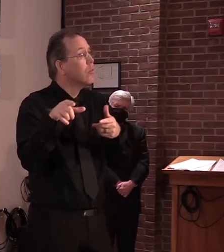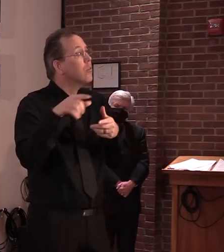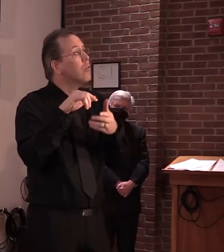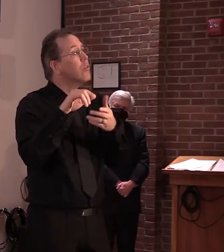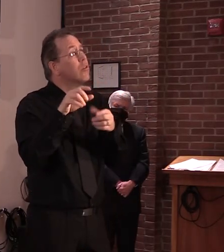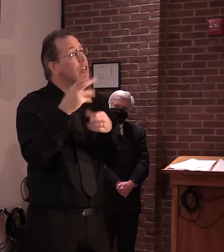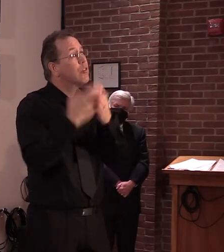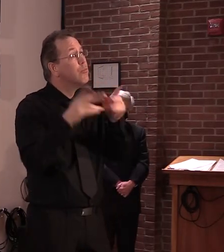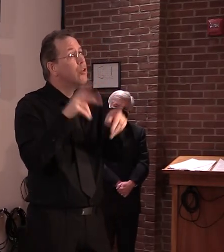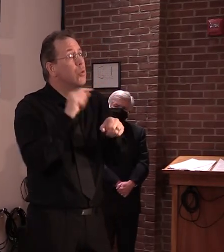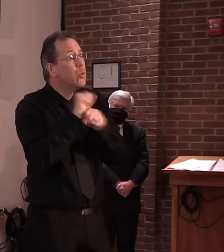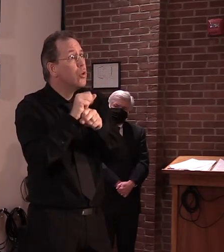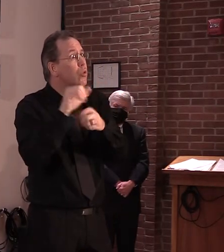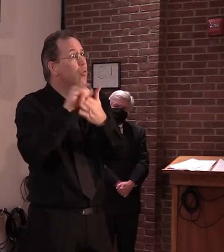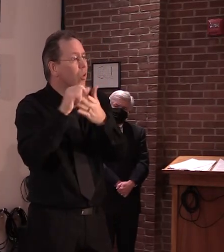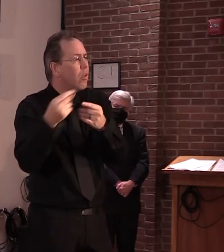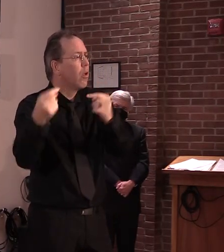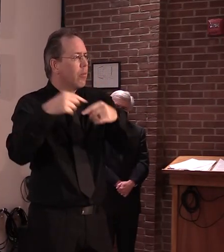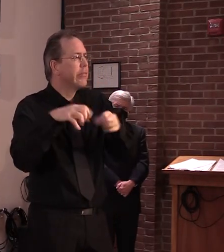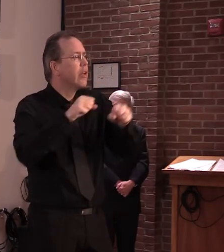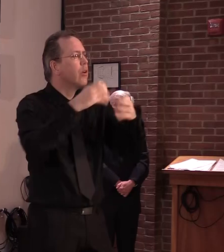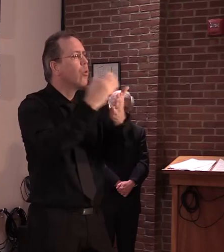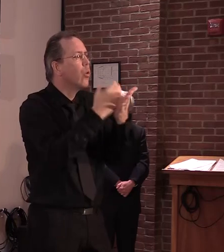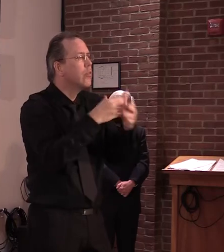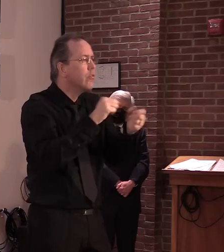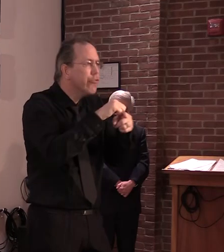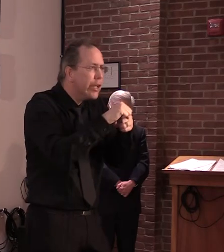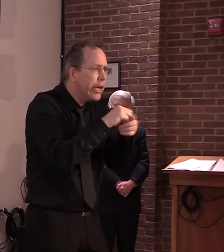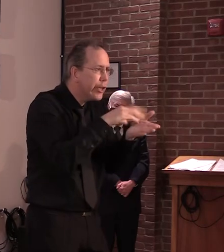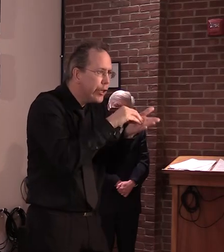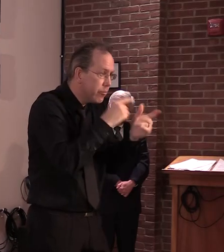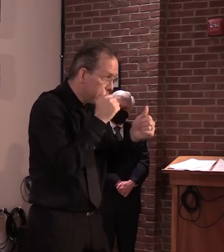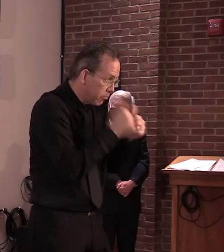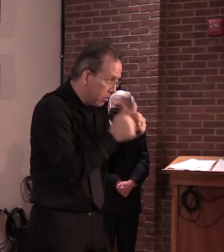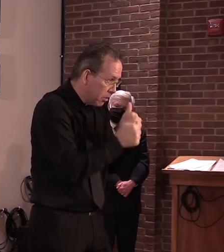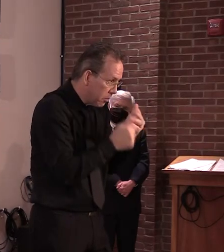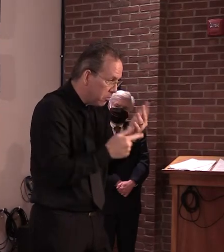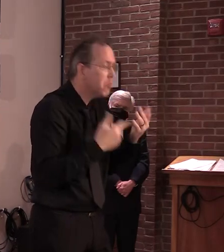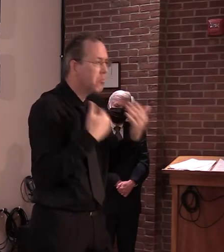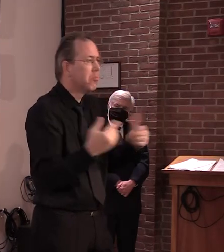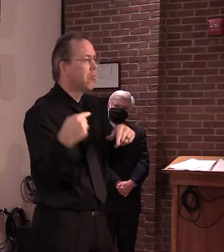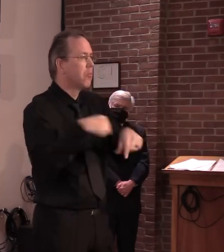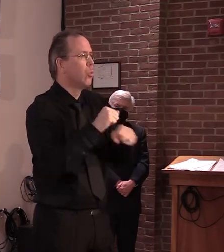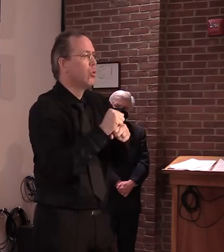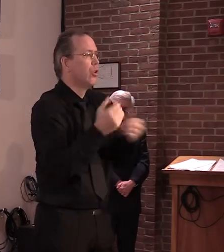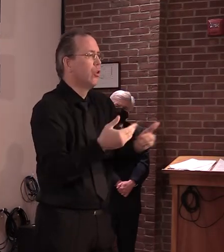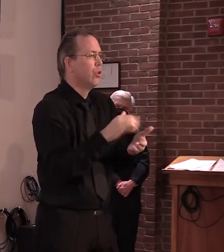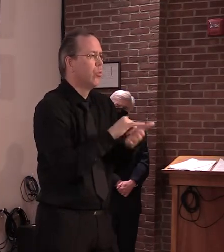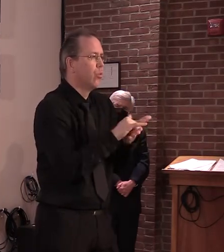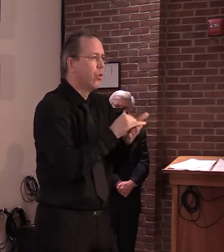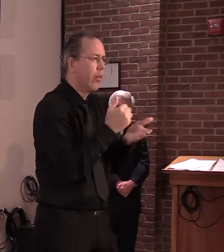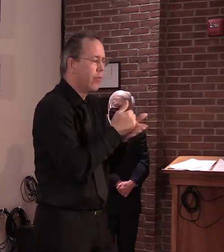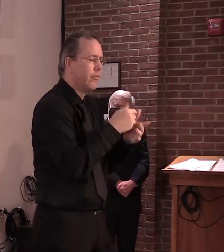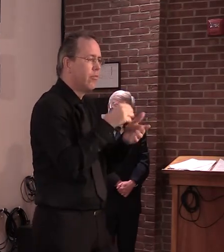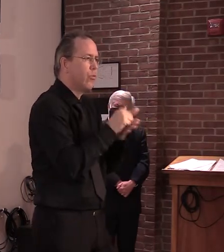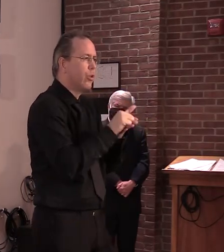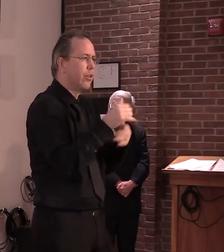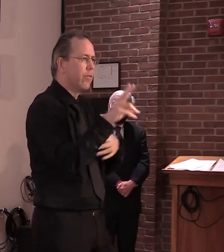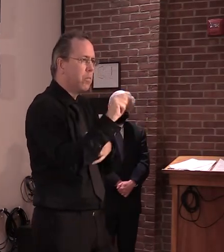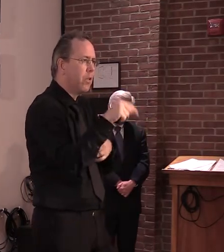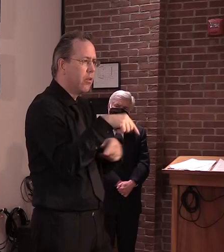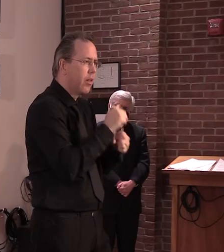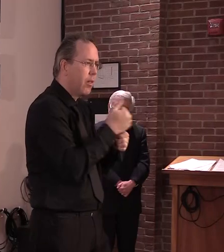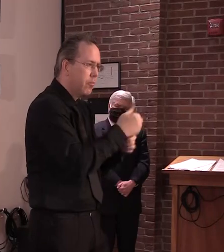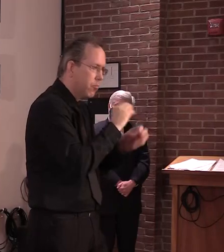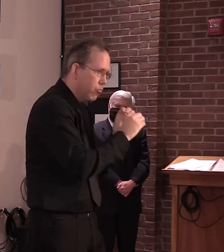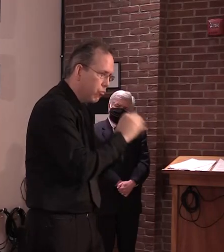again asked for anyone coming into the state to unless it's for for work purposes. We've we've